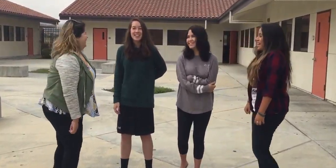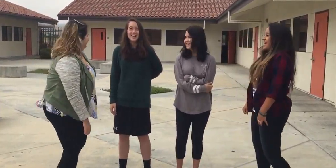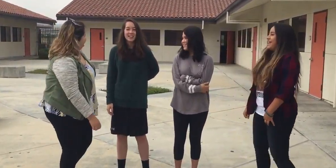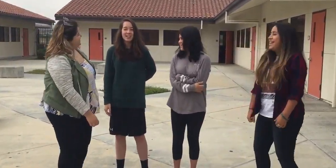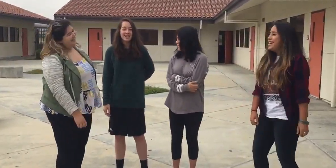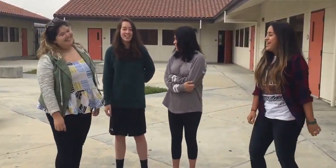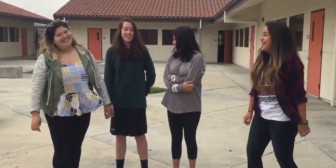at the seams